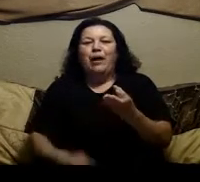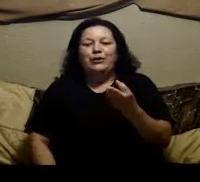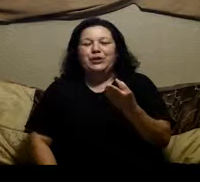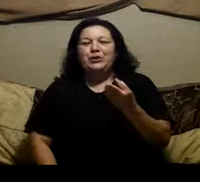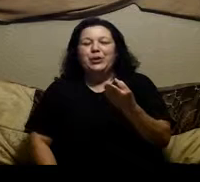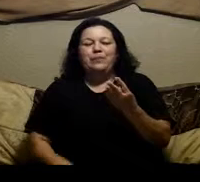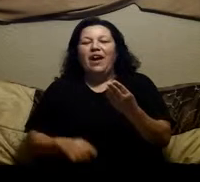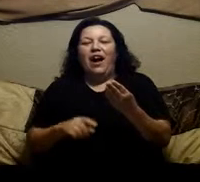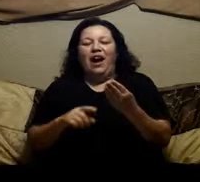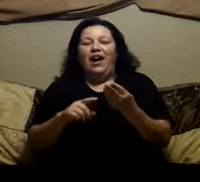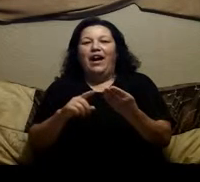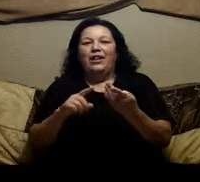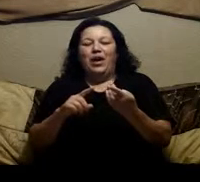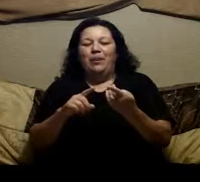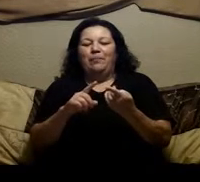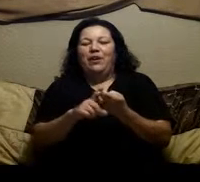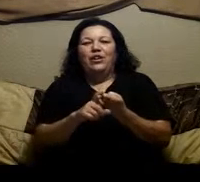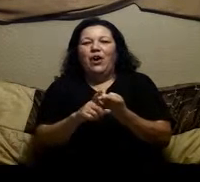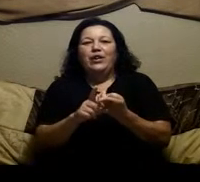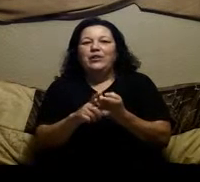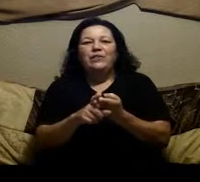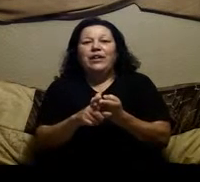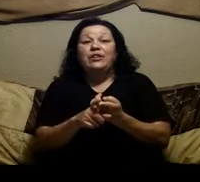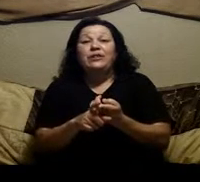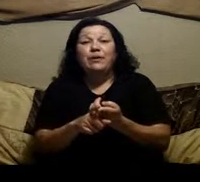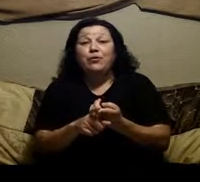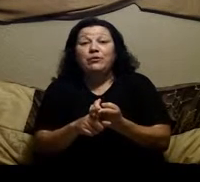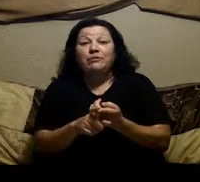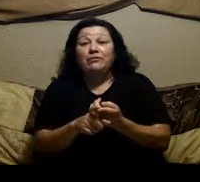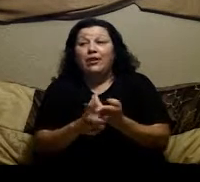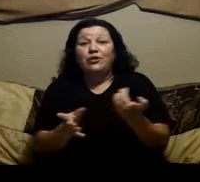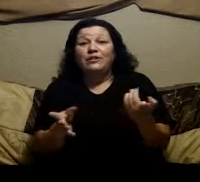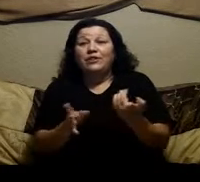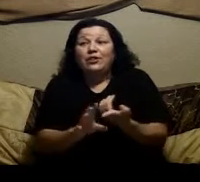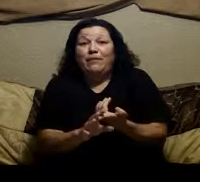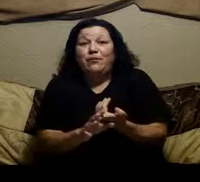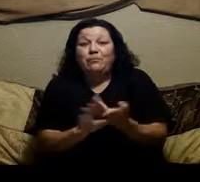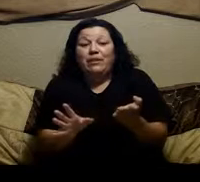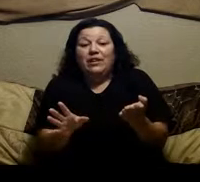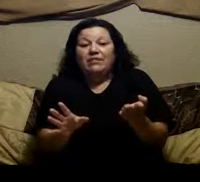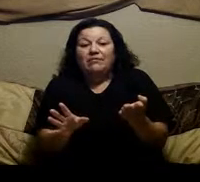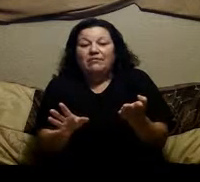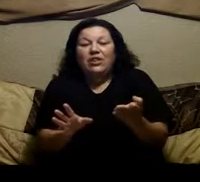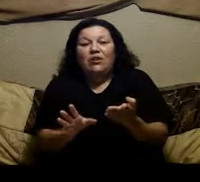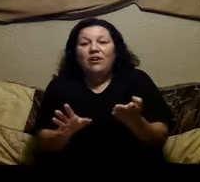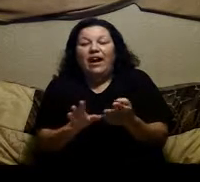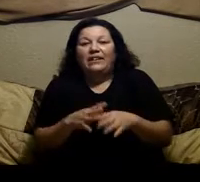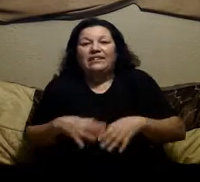bowel syndrome i had um you know i couldn't even digest my food i couldn't digest my food period you know i had